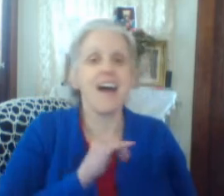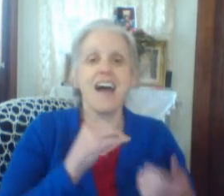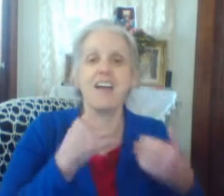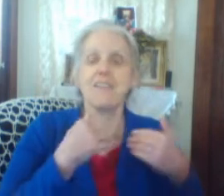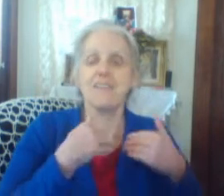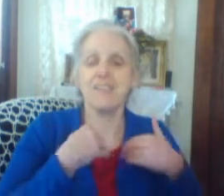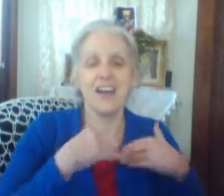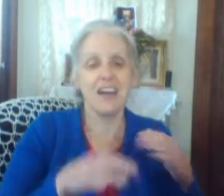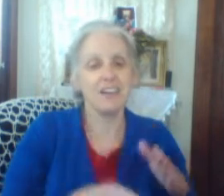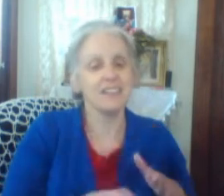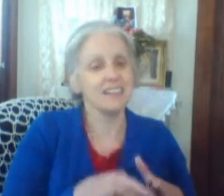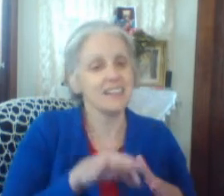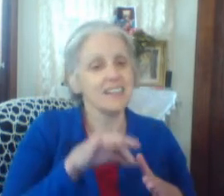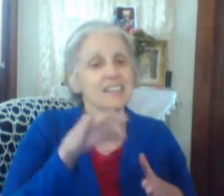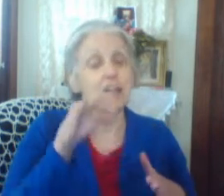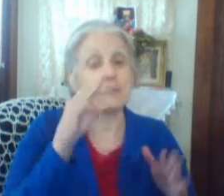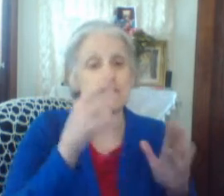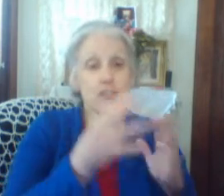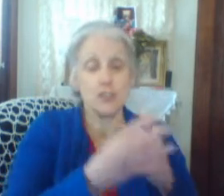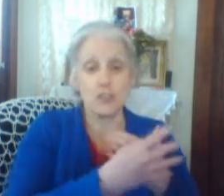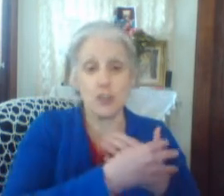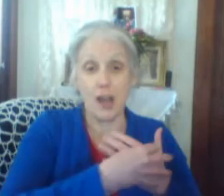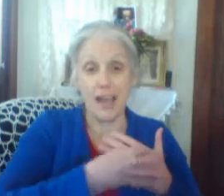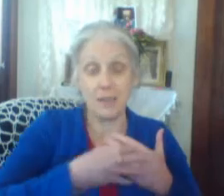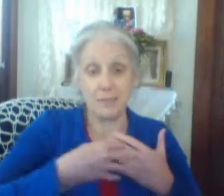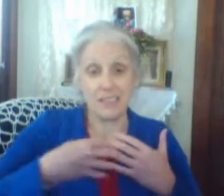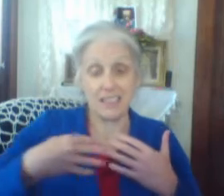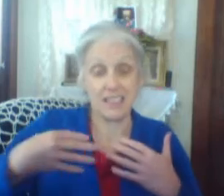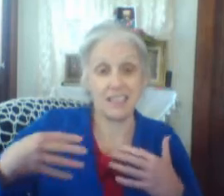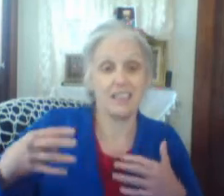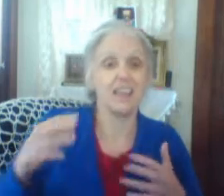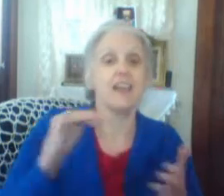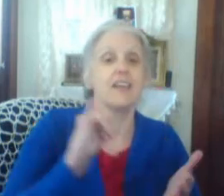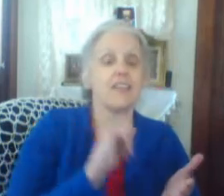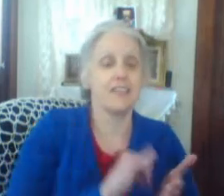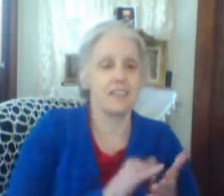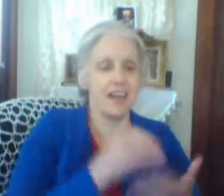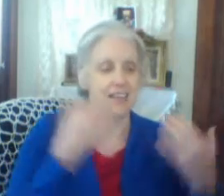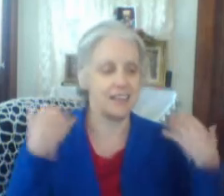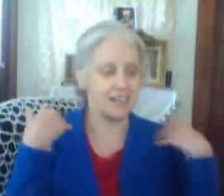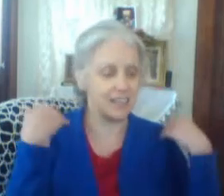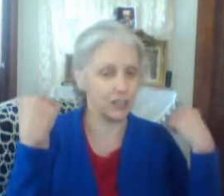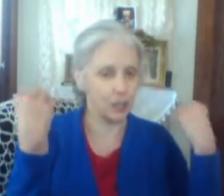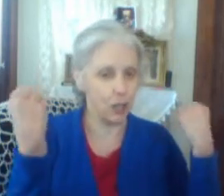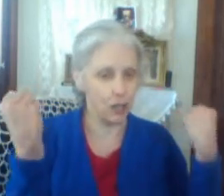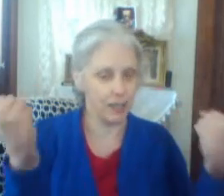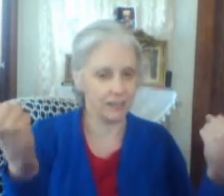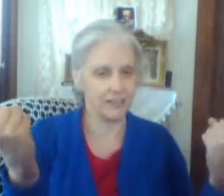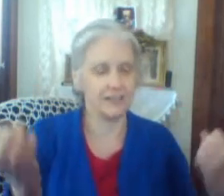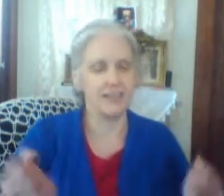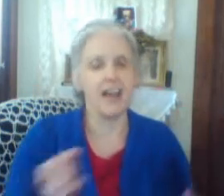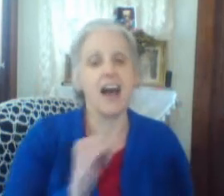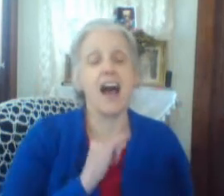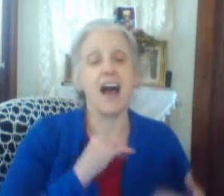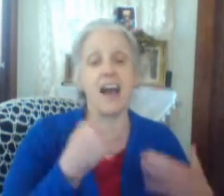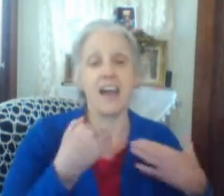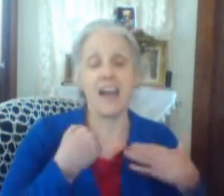have found some stripes and need. I have found